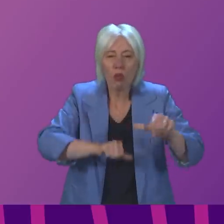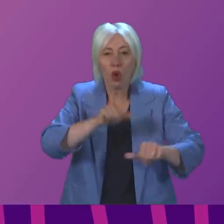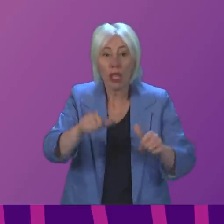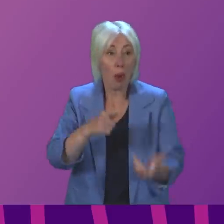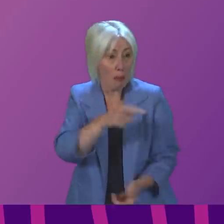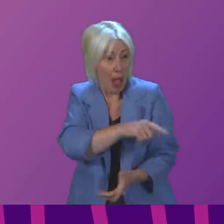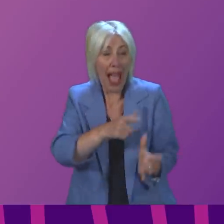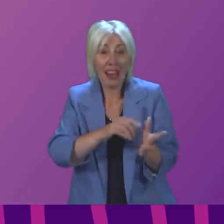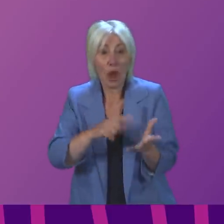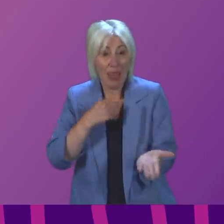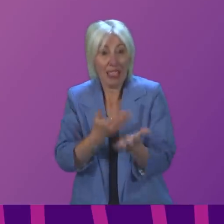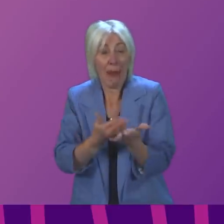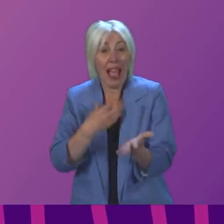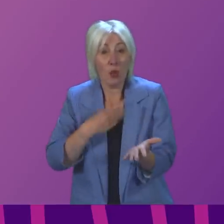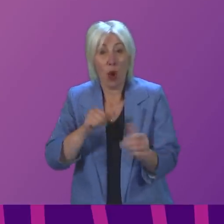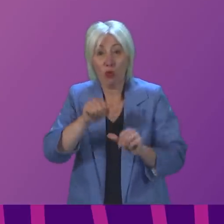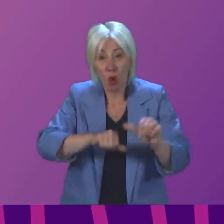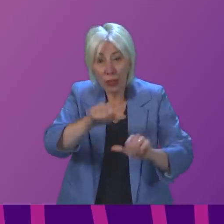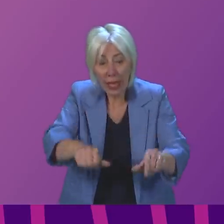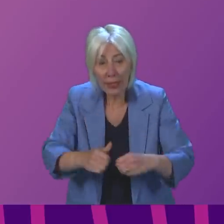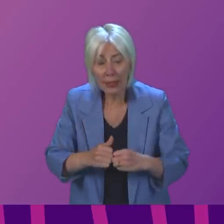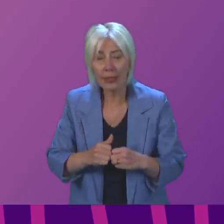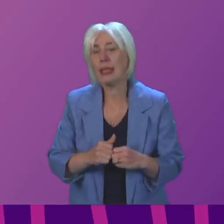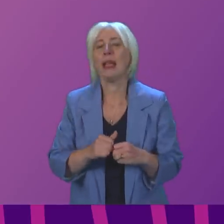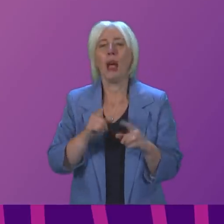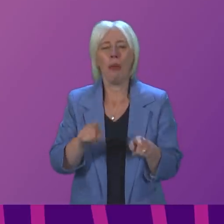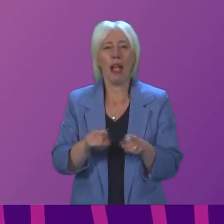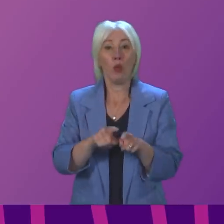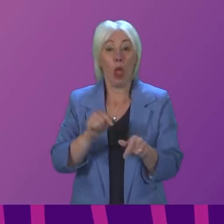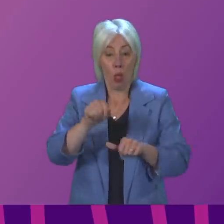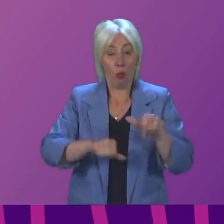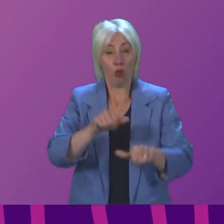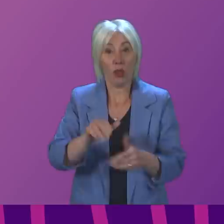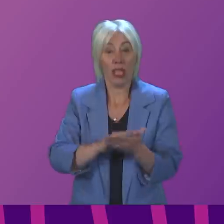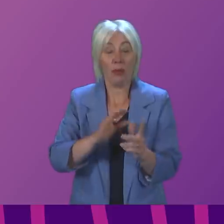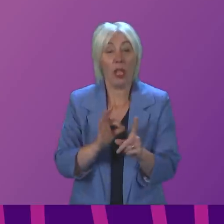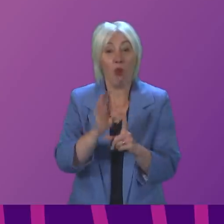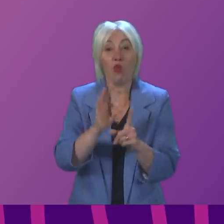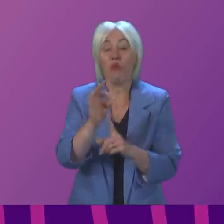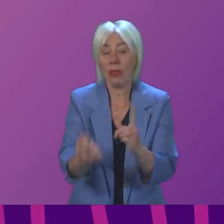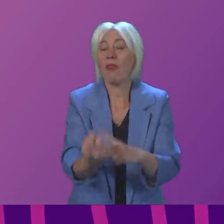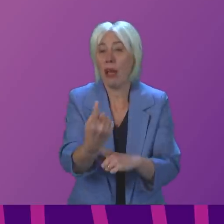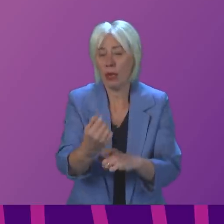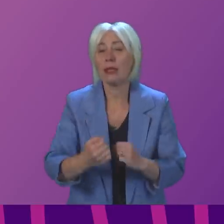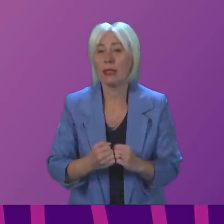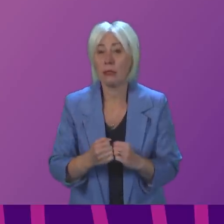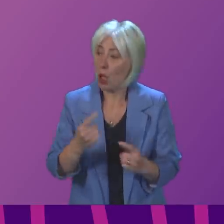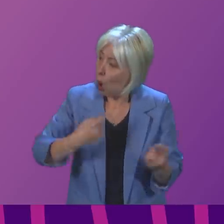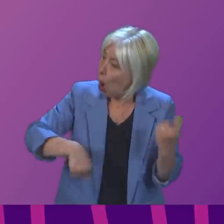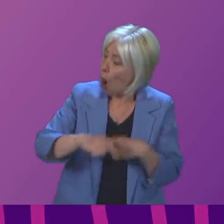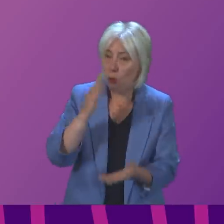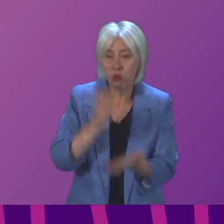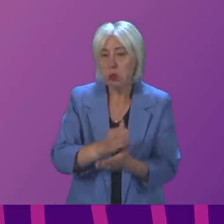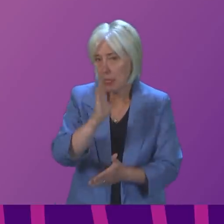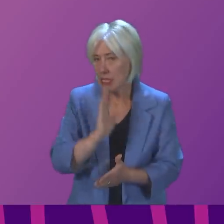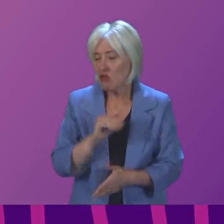demanded. More importantly, all of that process has led to improvements on the ground. We take all of this seriously, but